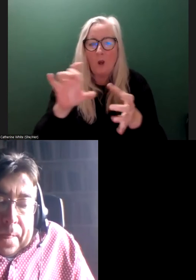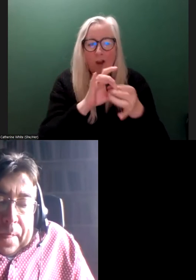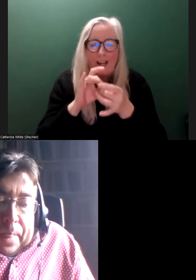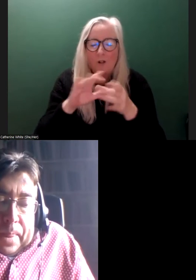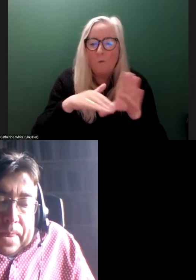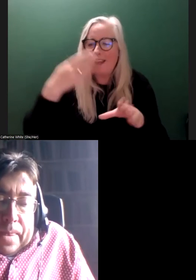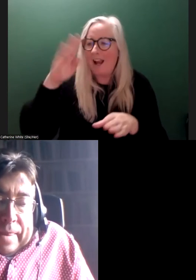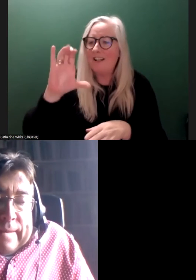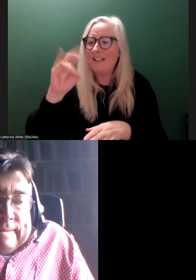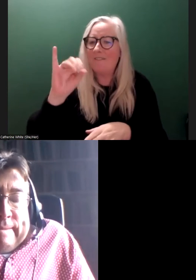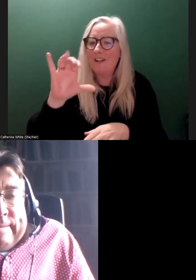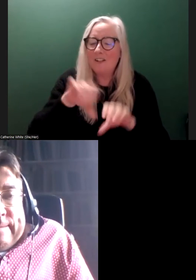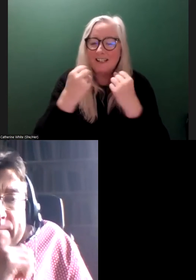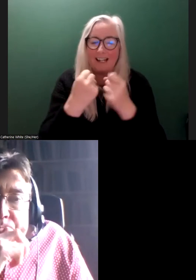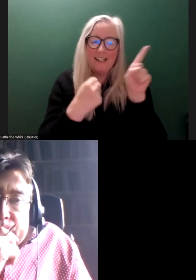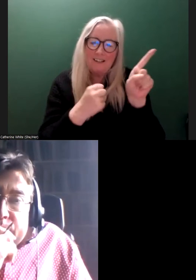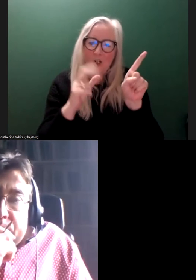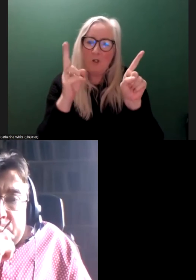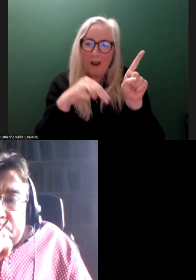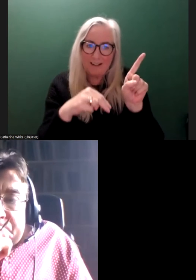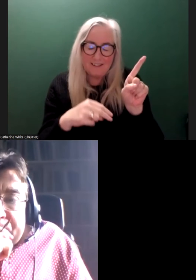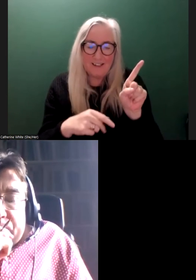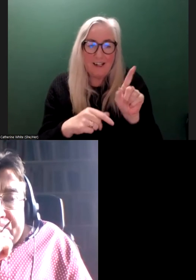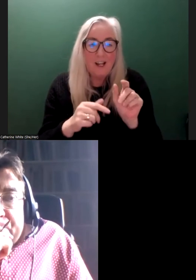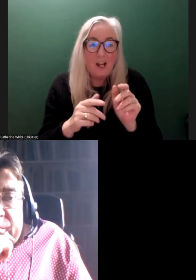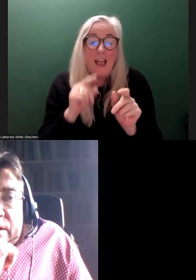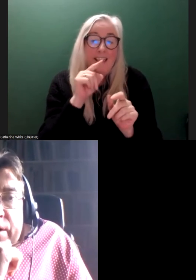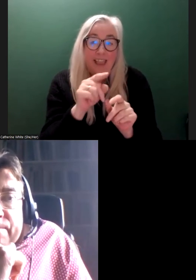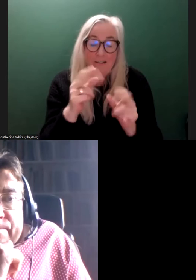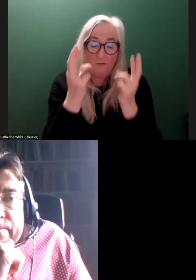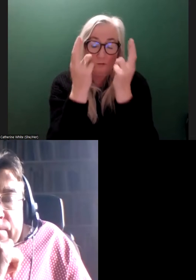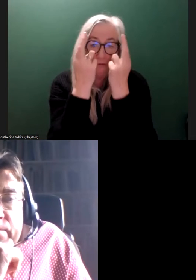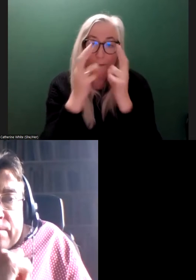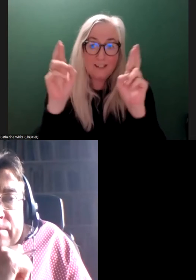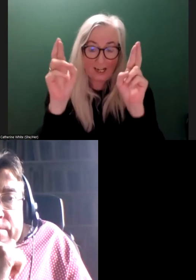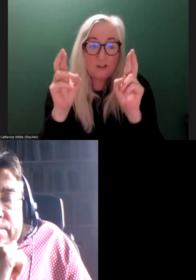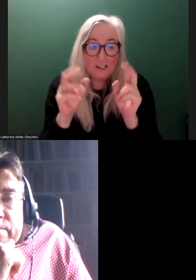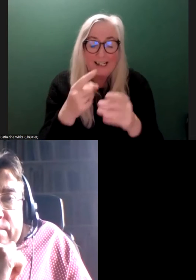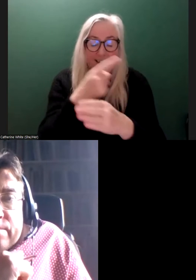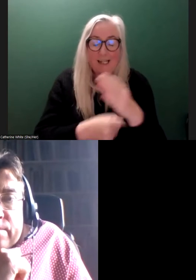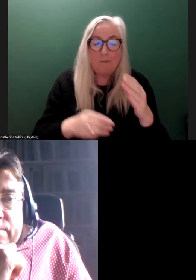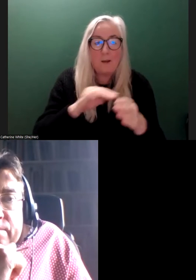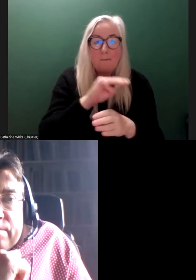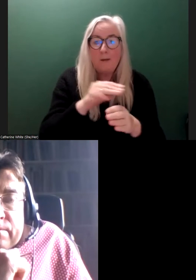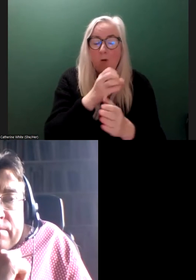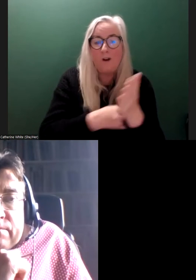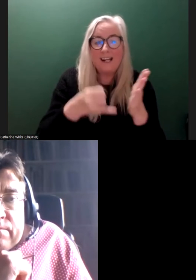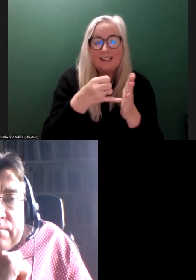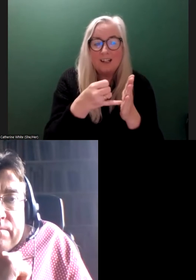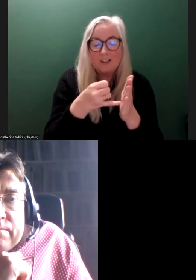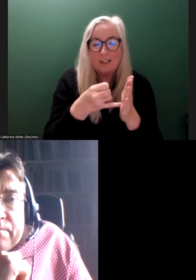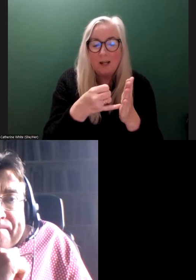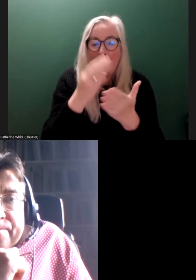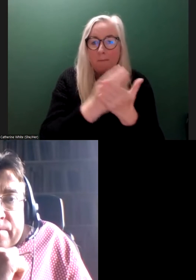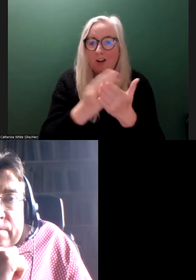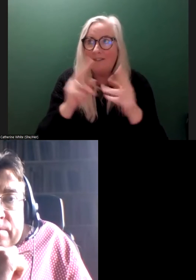Society. That spoke a huge thing. That spoke a lot. Disabled people's organizations are now part of the